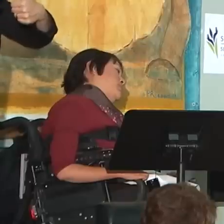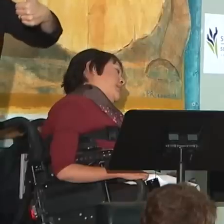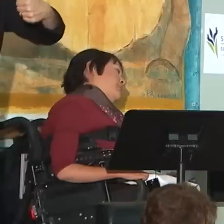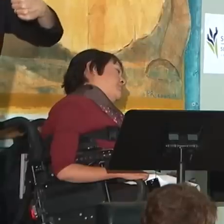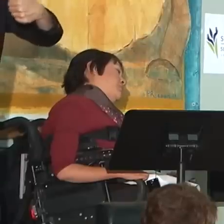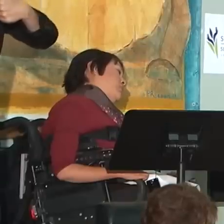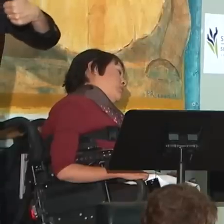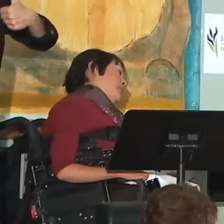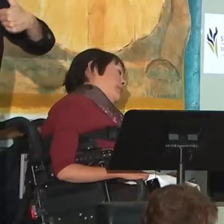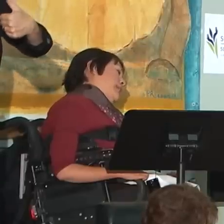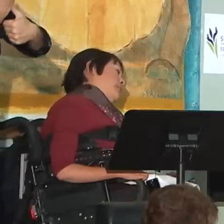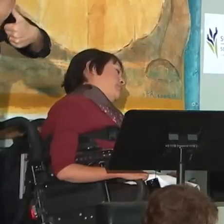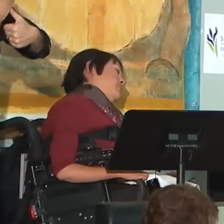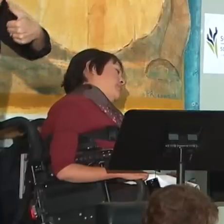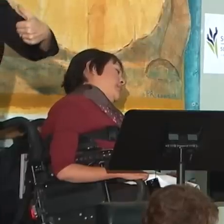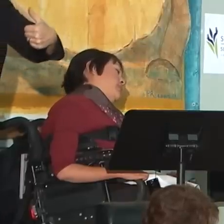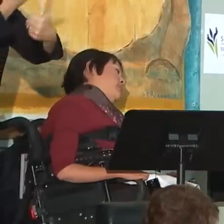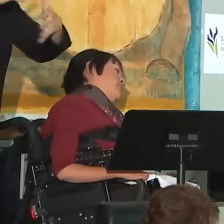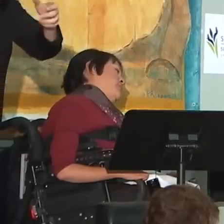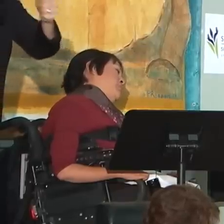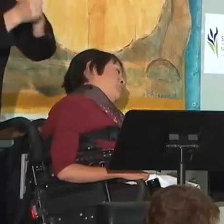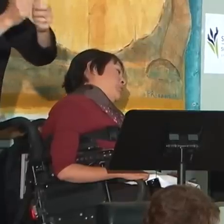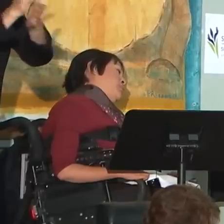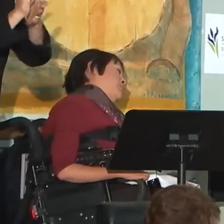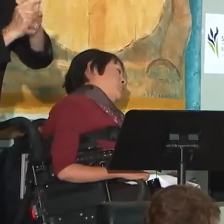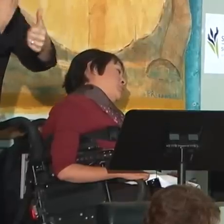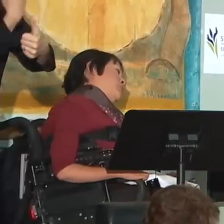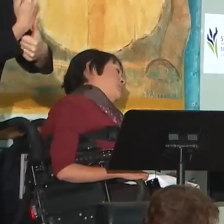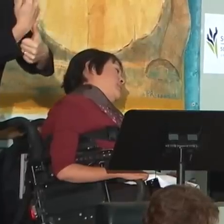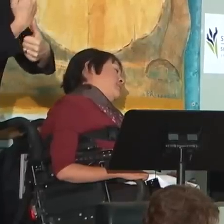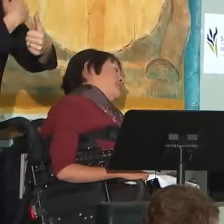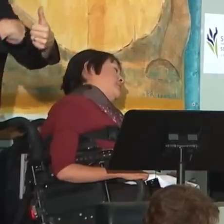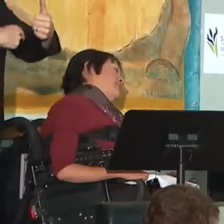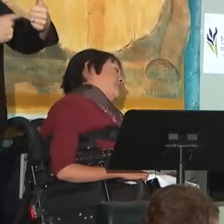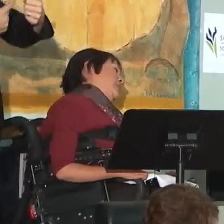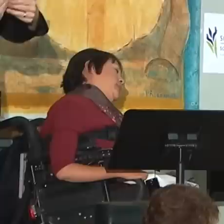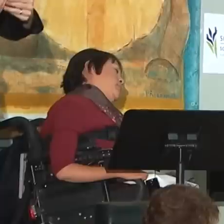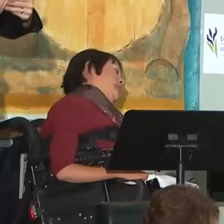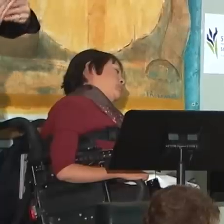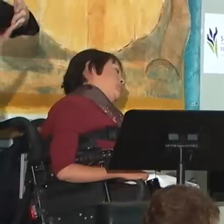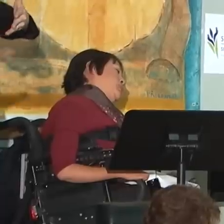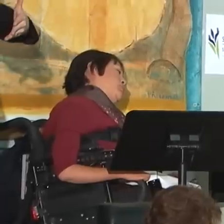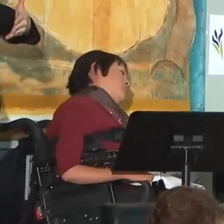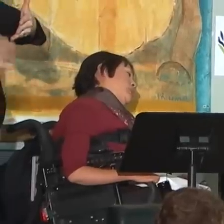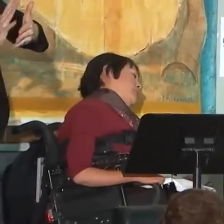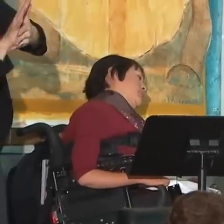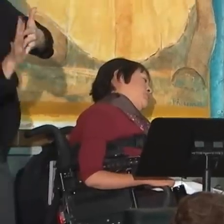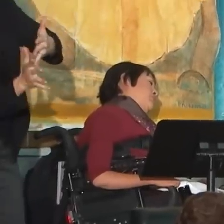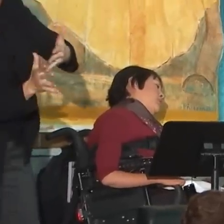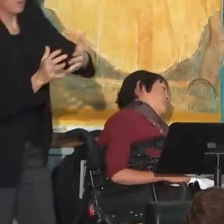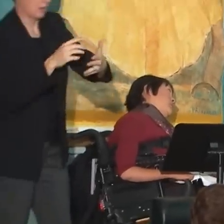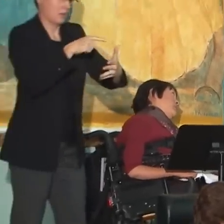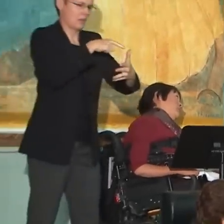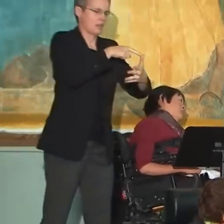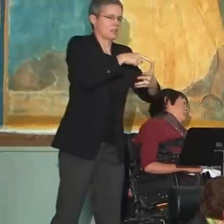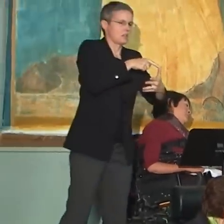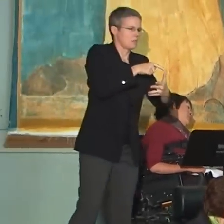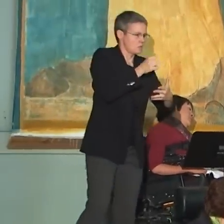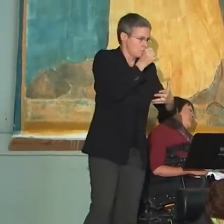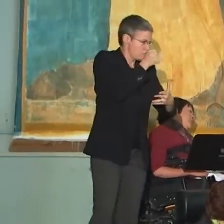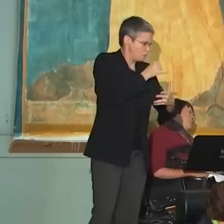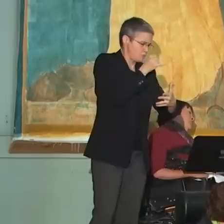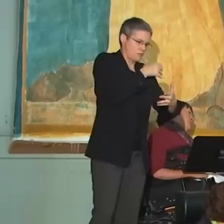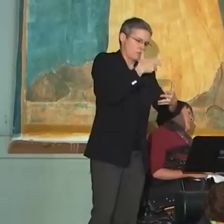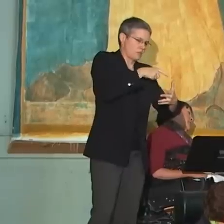standard has been passed from the law, as of this day, these requirements are going to significantly impact the way which organizations operate and deliver